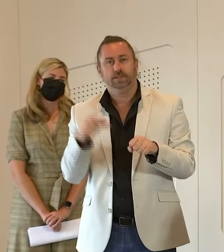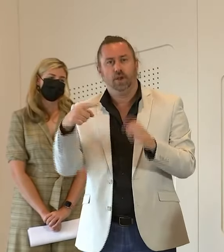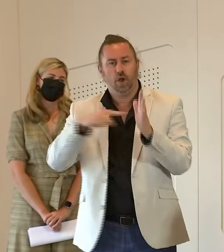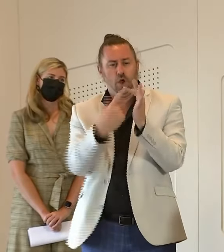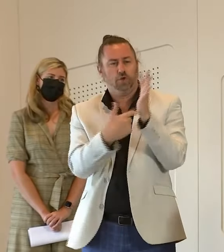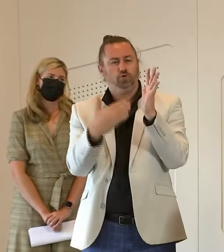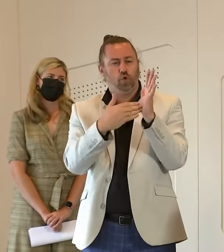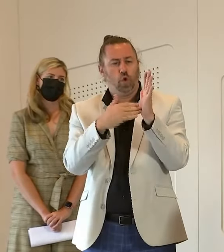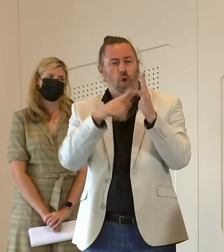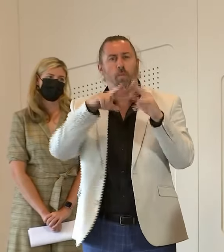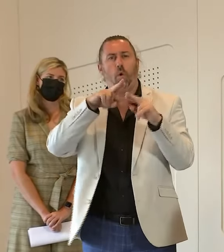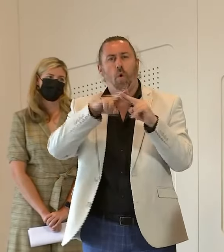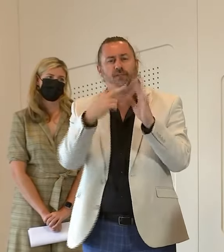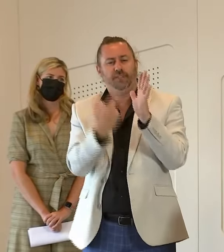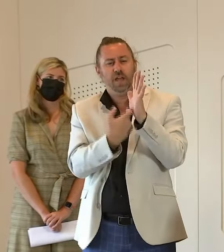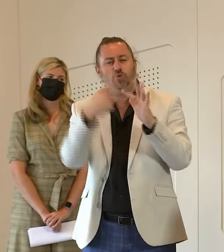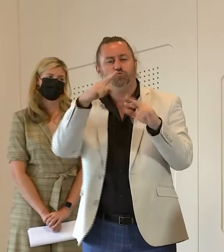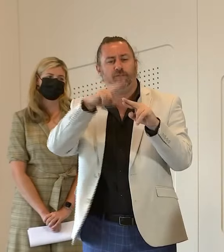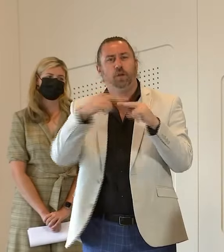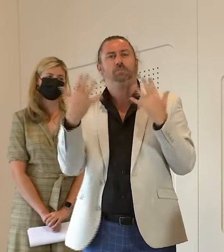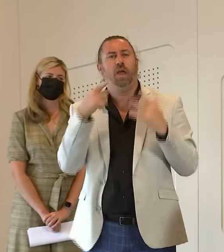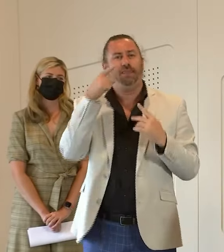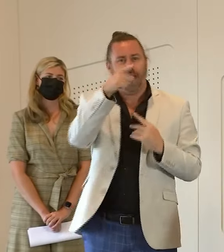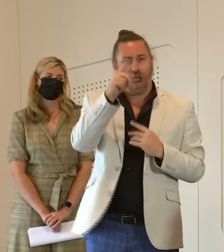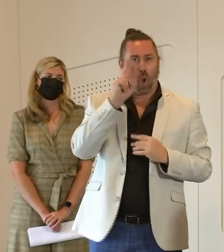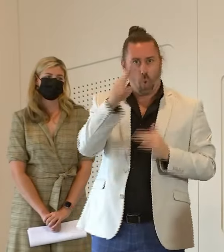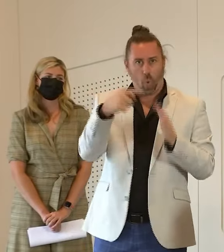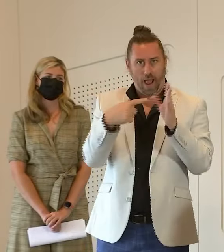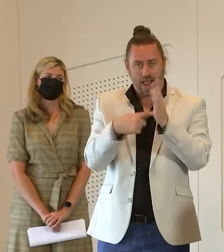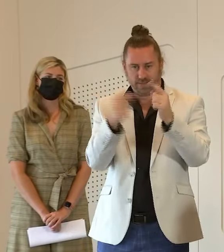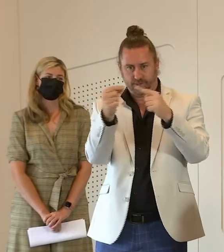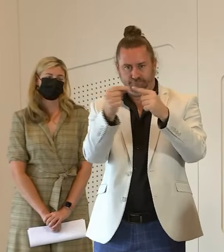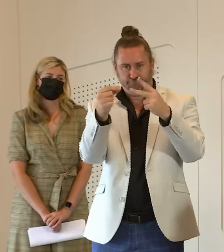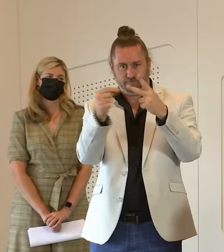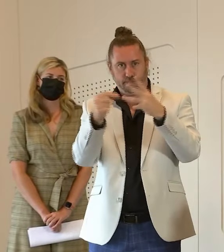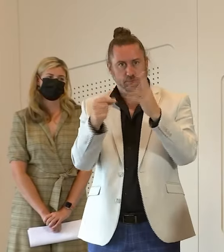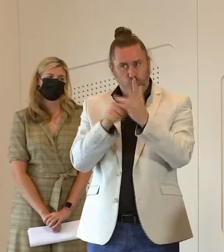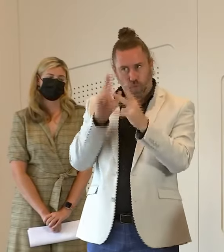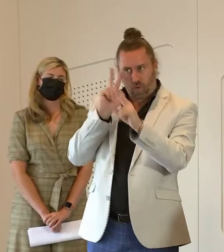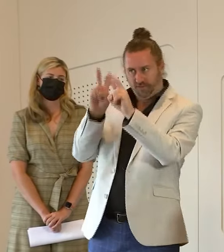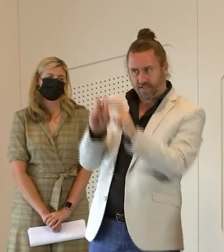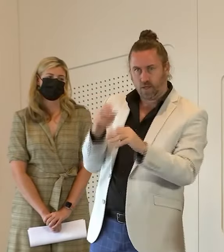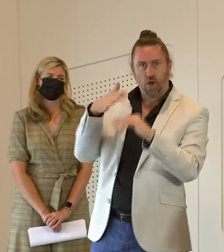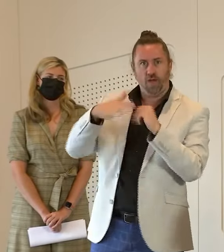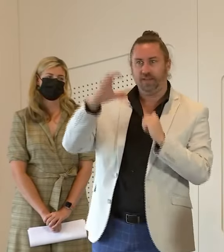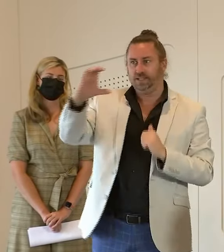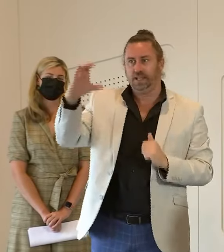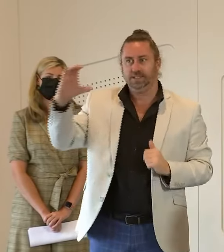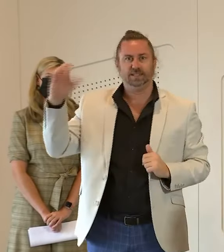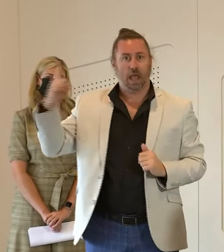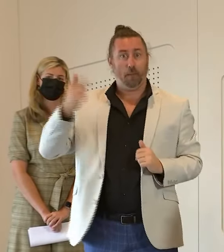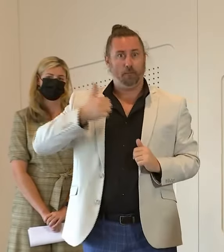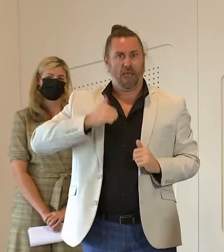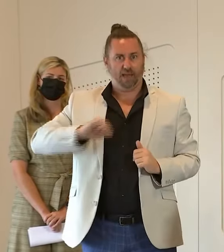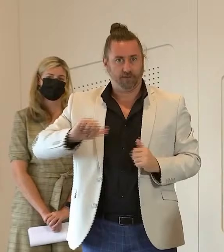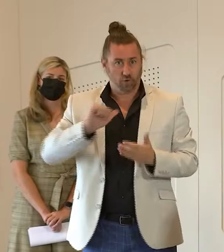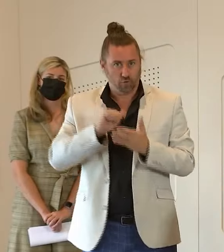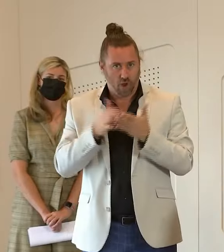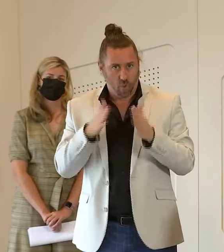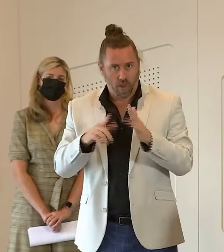distributed later so as you can see this is something that we have given careful